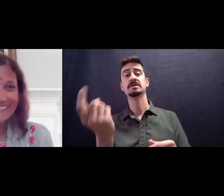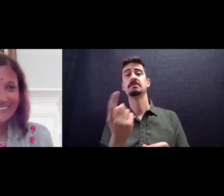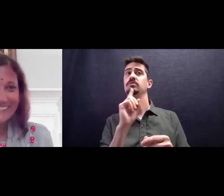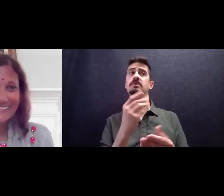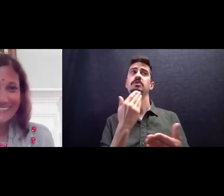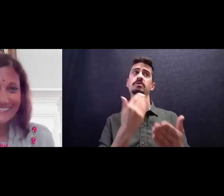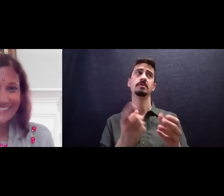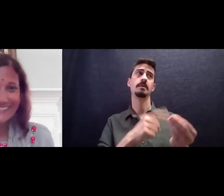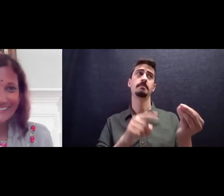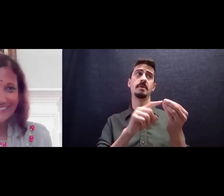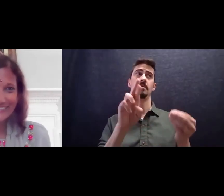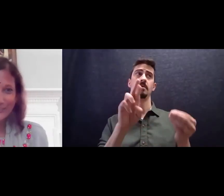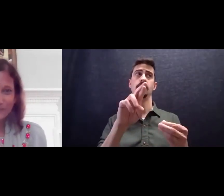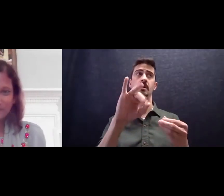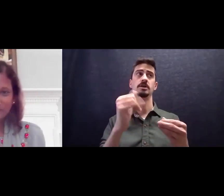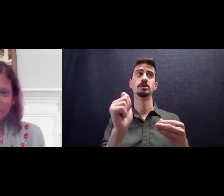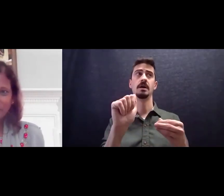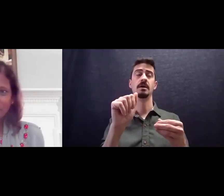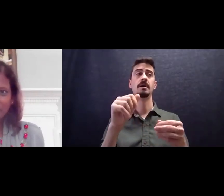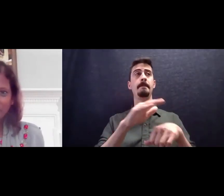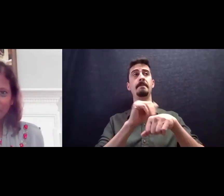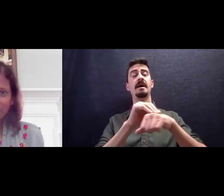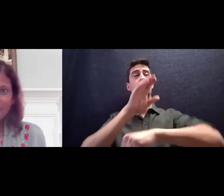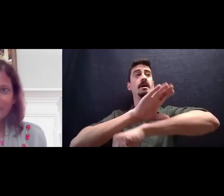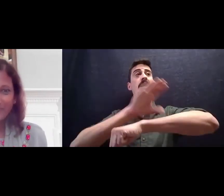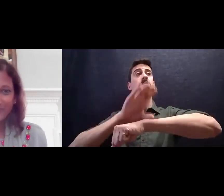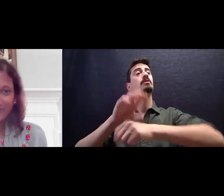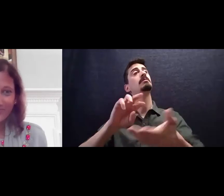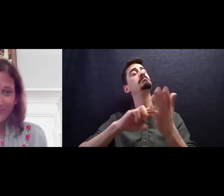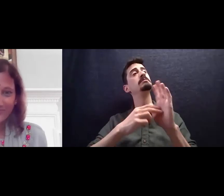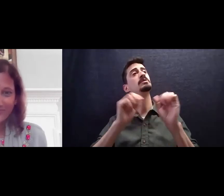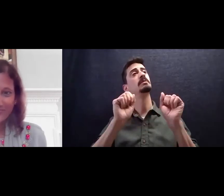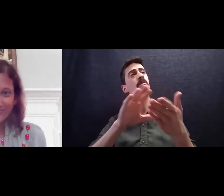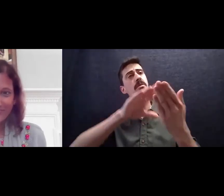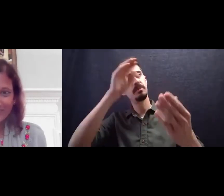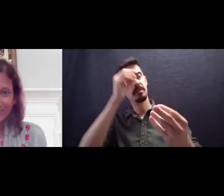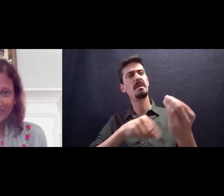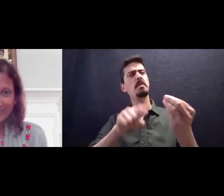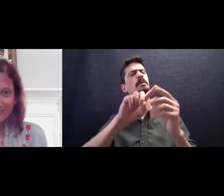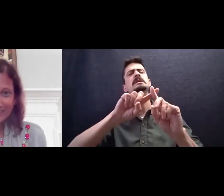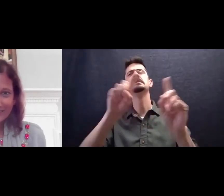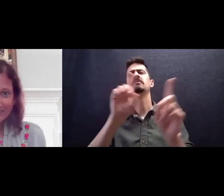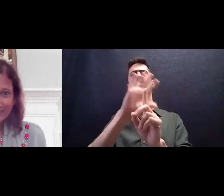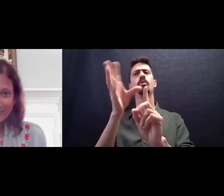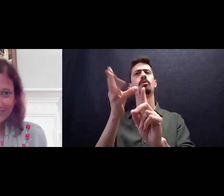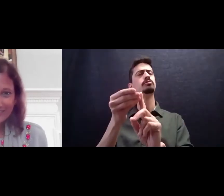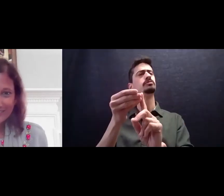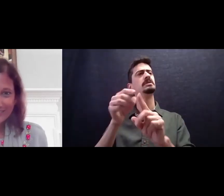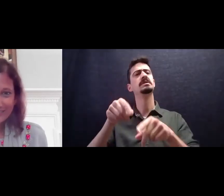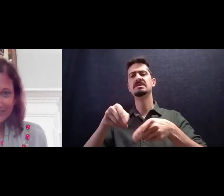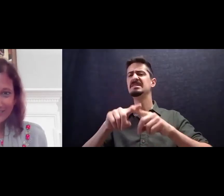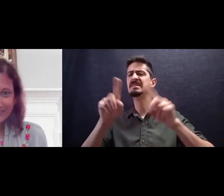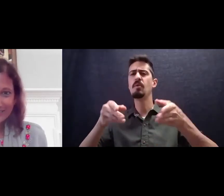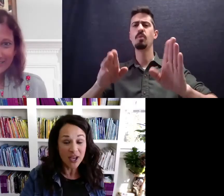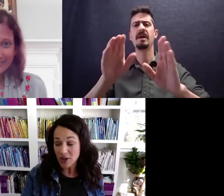Raja's Pet Camel is that we get to learn about different cultures and different ways of living. For